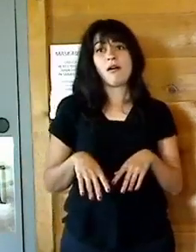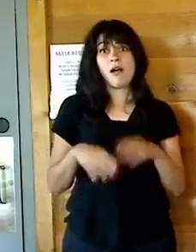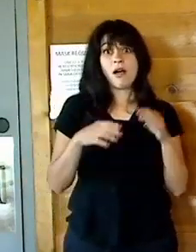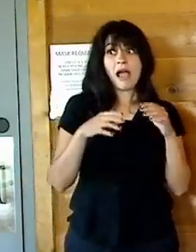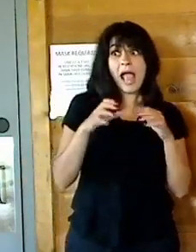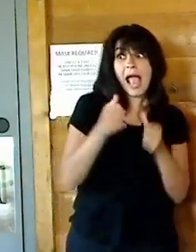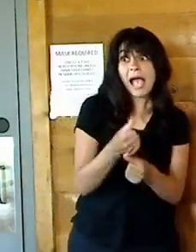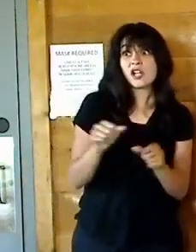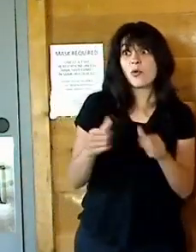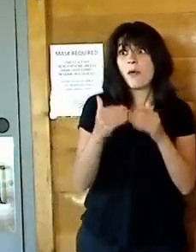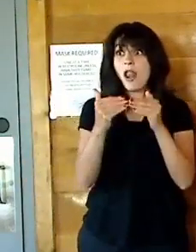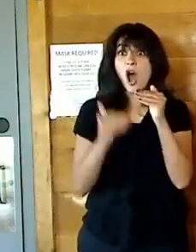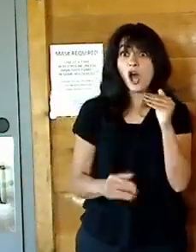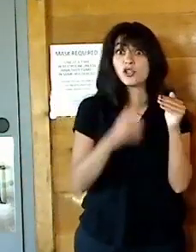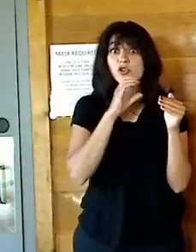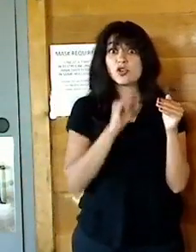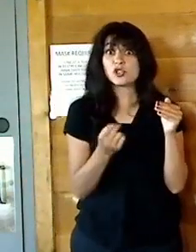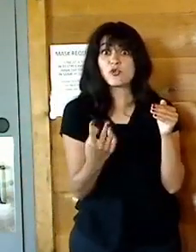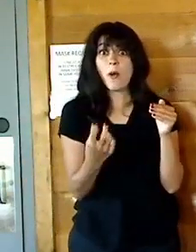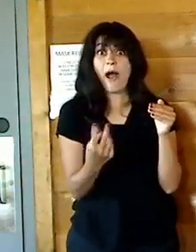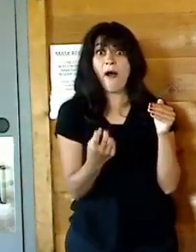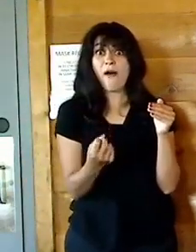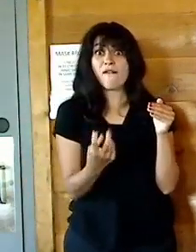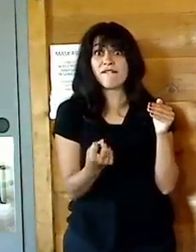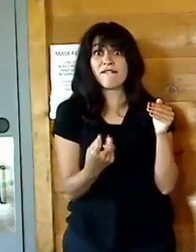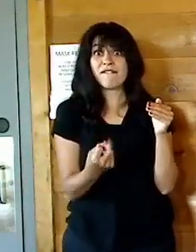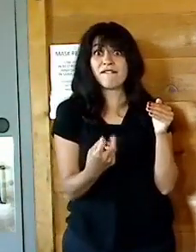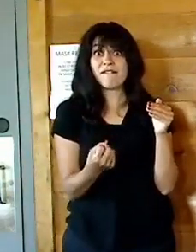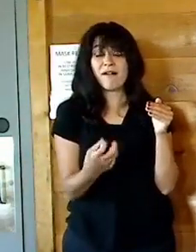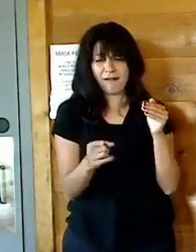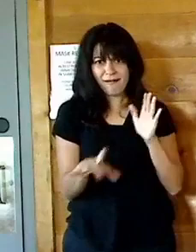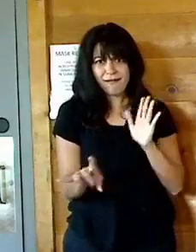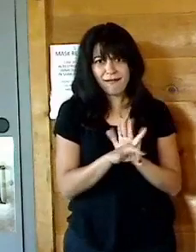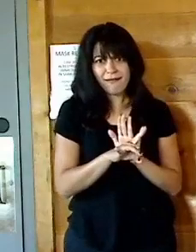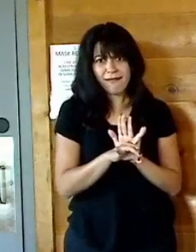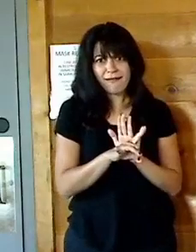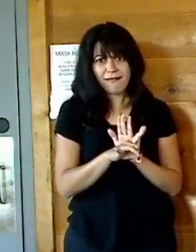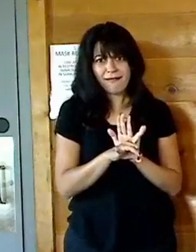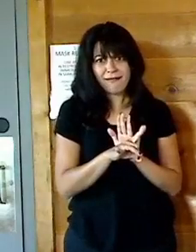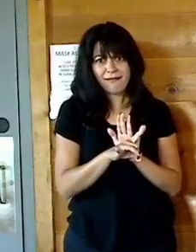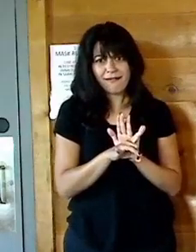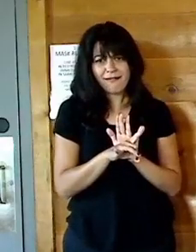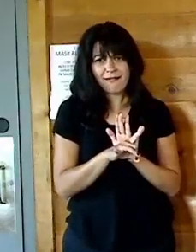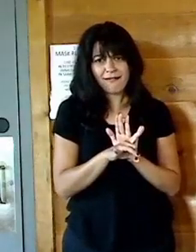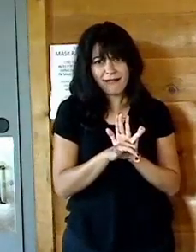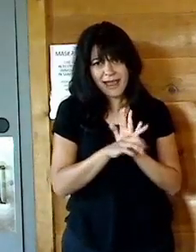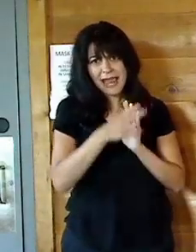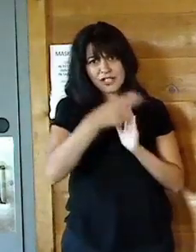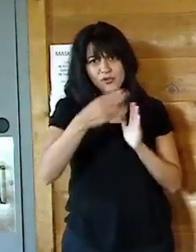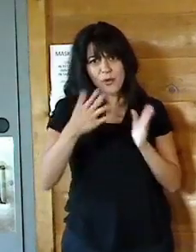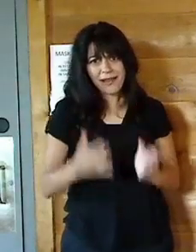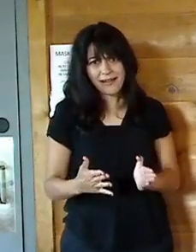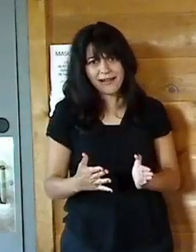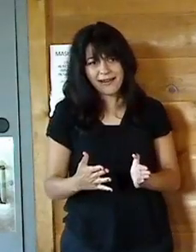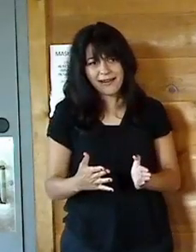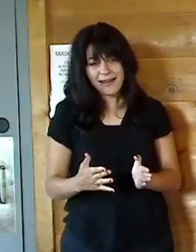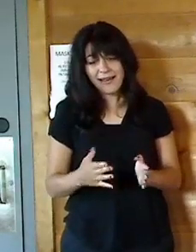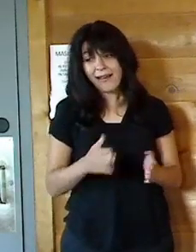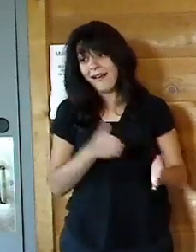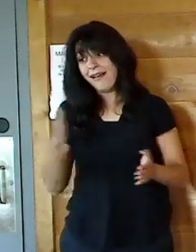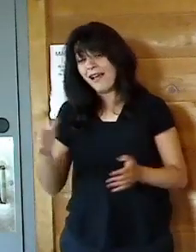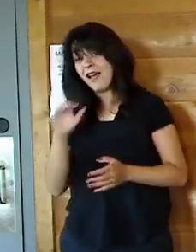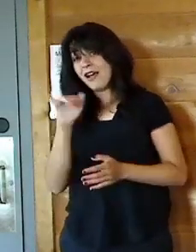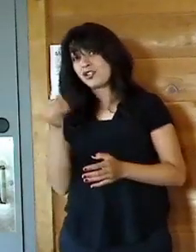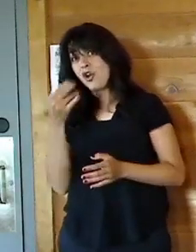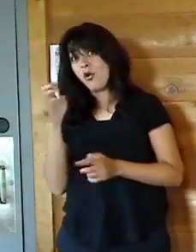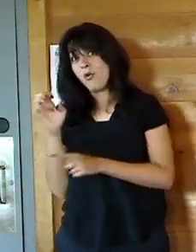been appointed historian as far as you know? I don't